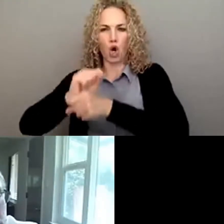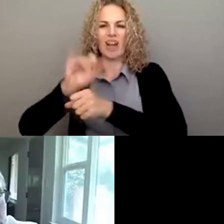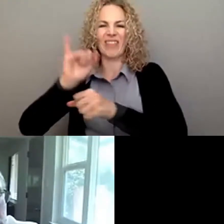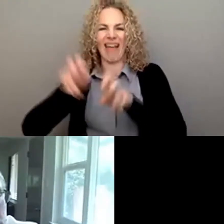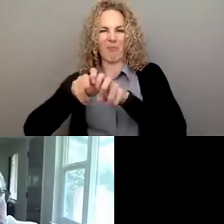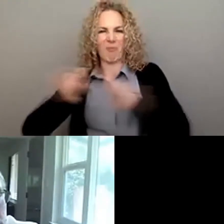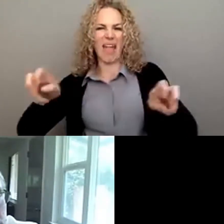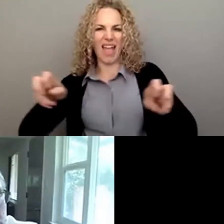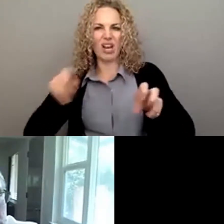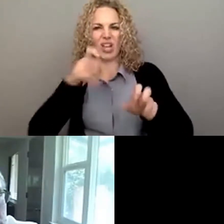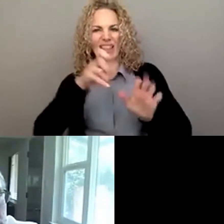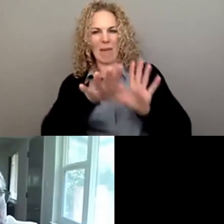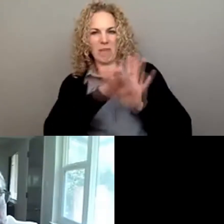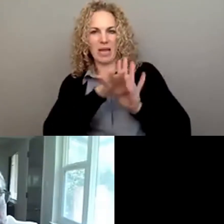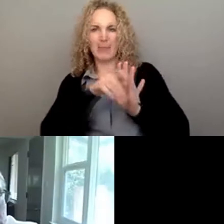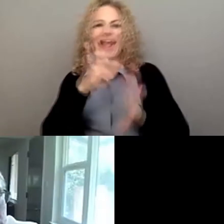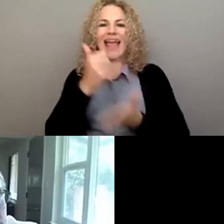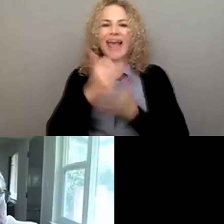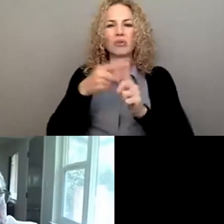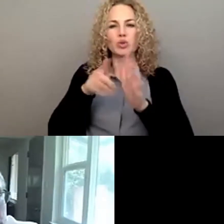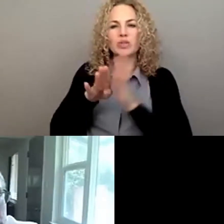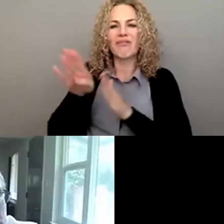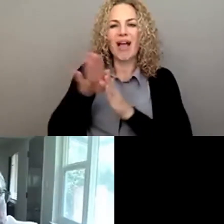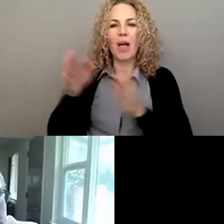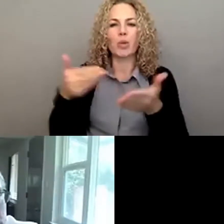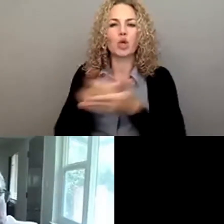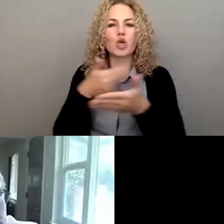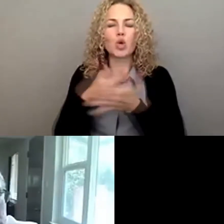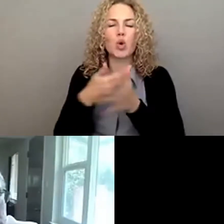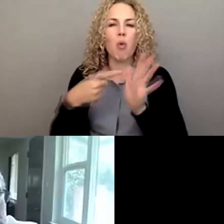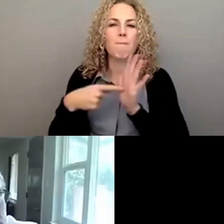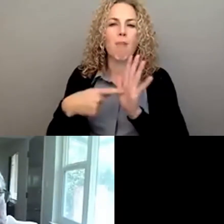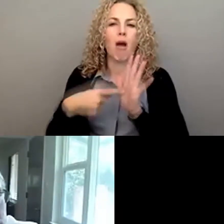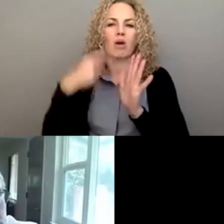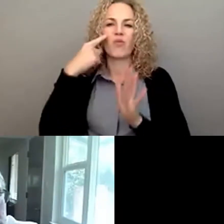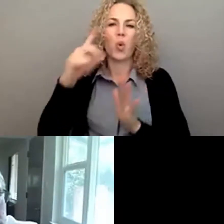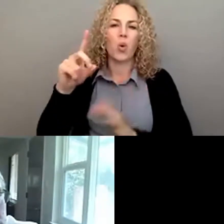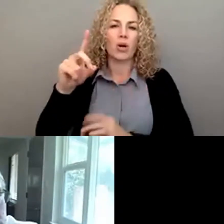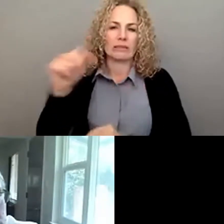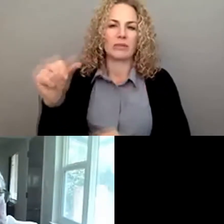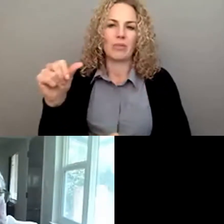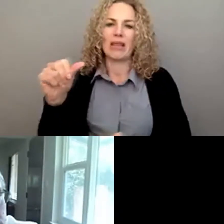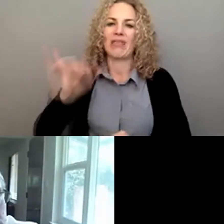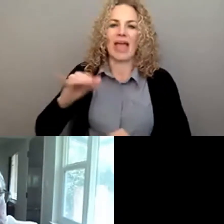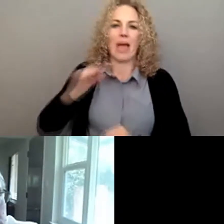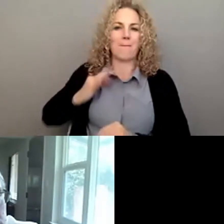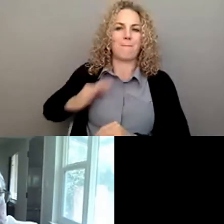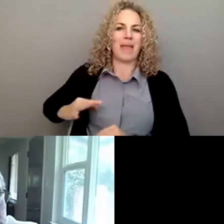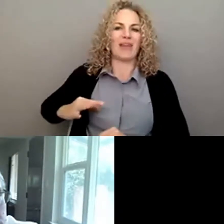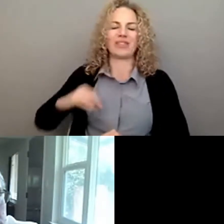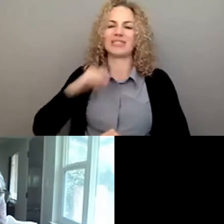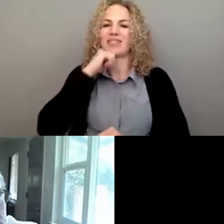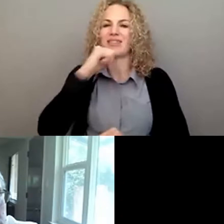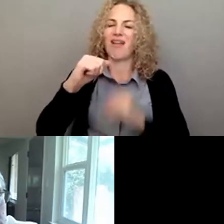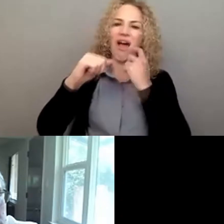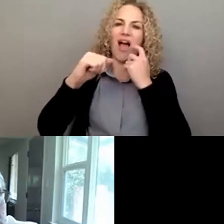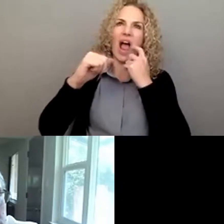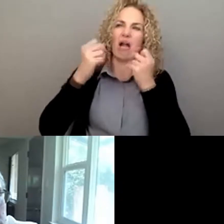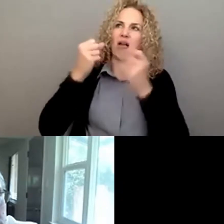develop new models for disabilities, benefits that did not create barriers to employment.